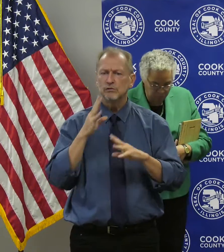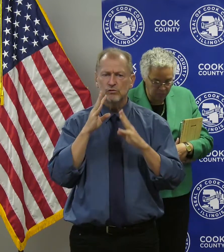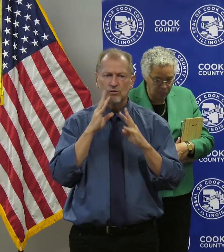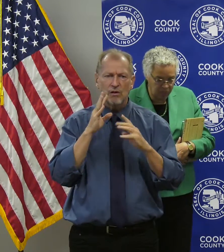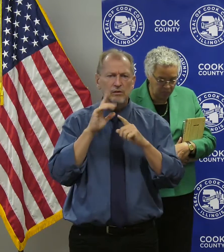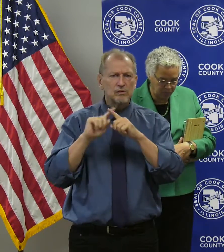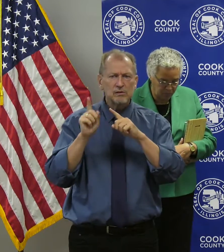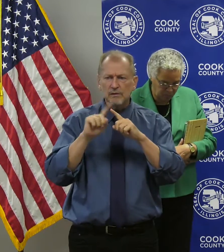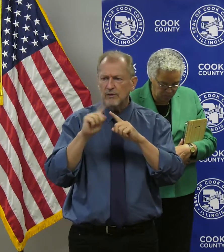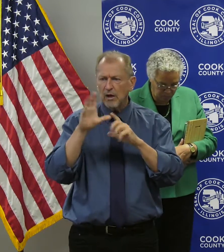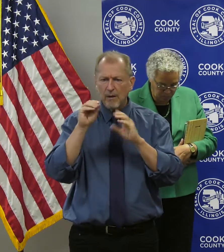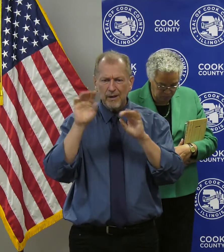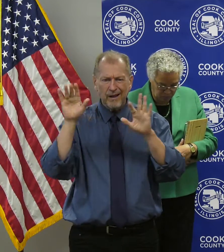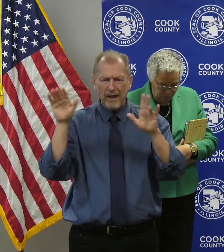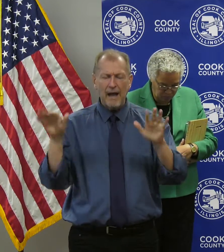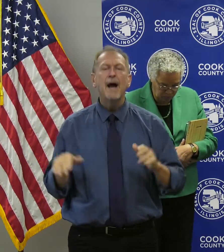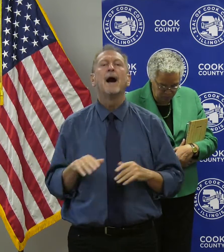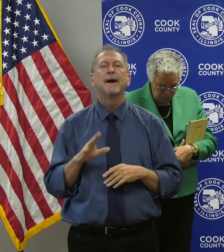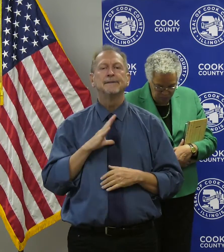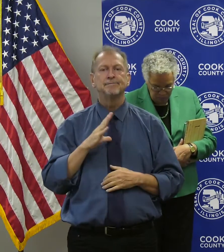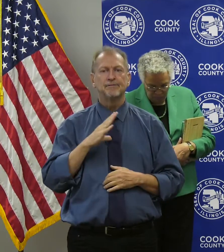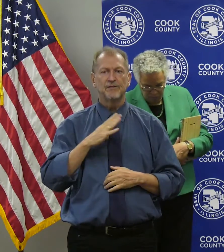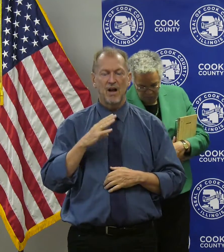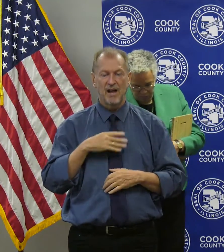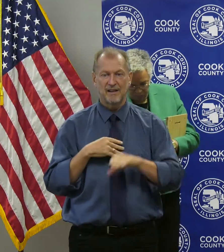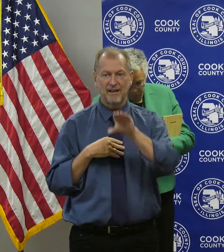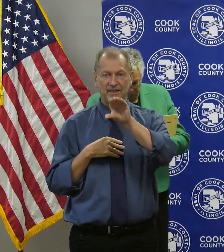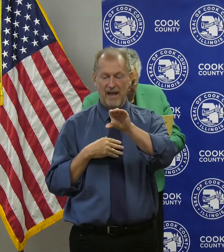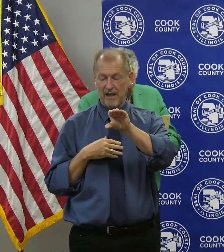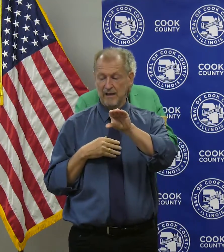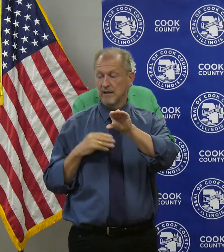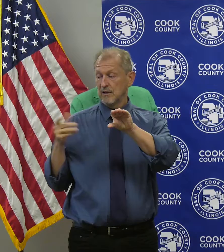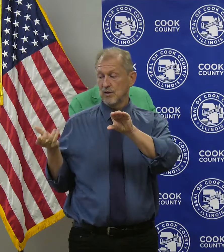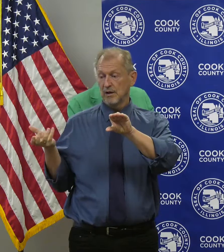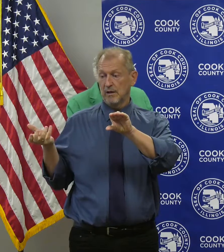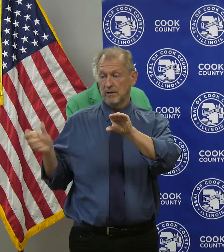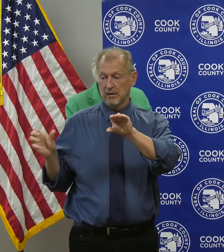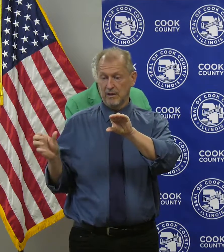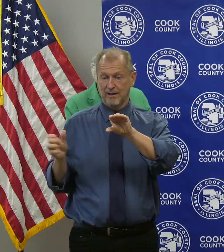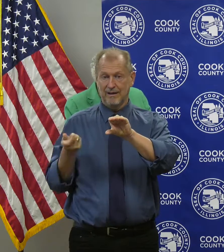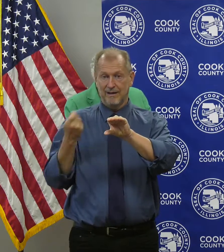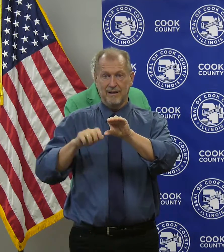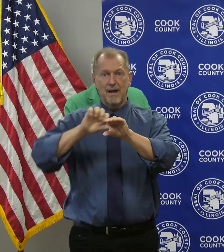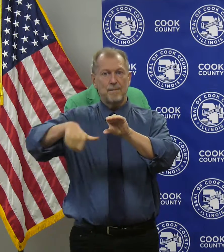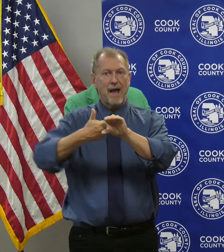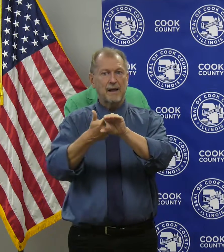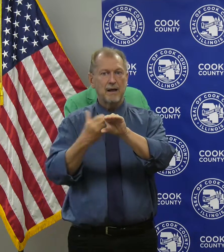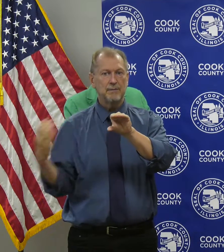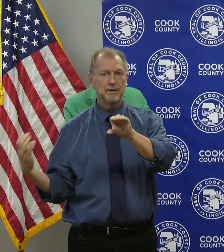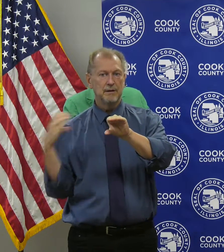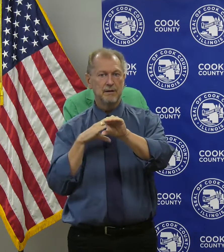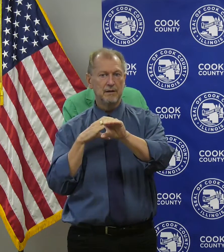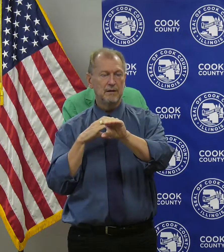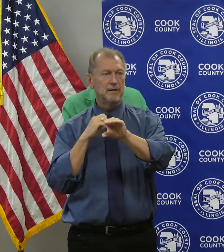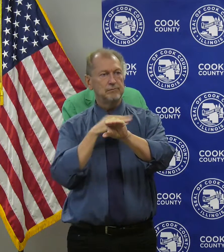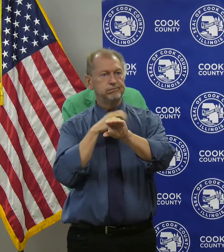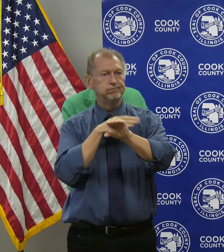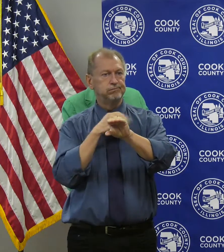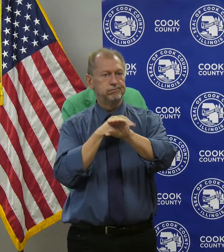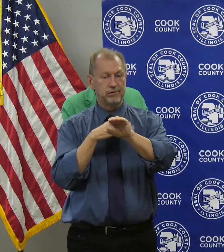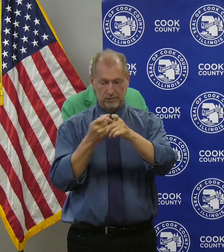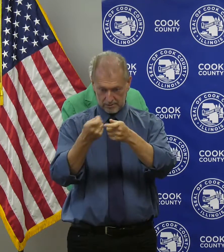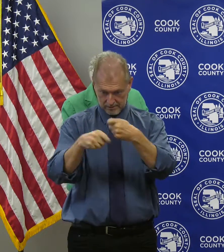we found a way to replace 38 steam traps during a scheduled shutdown. We brought in a large group of